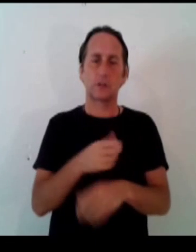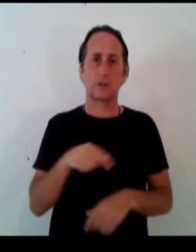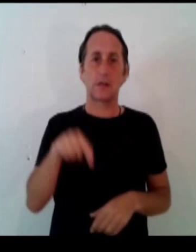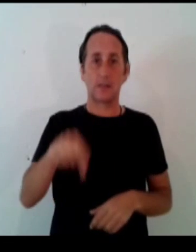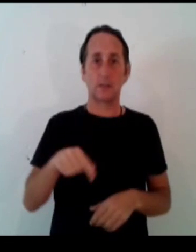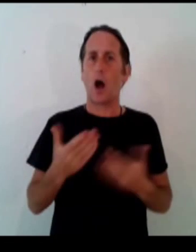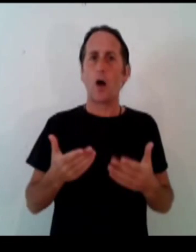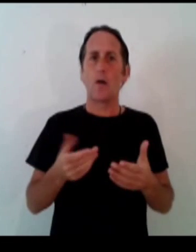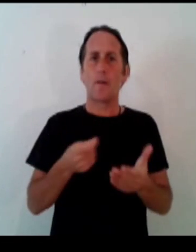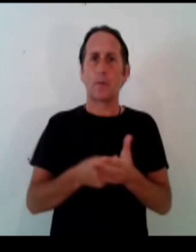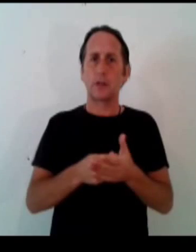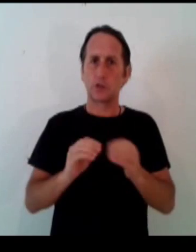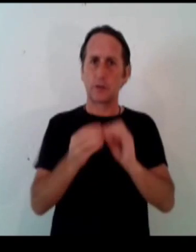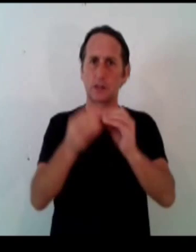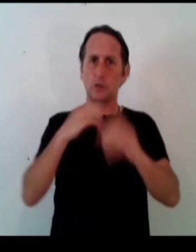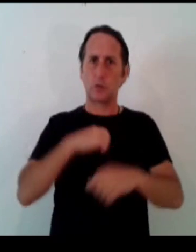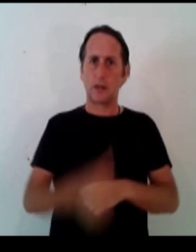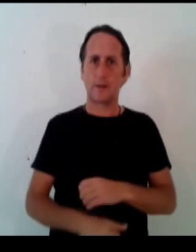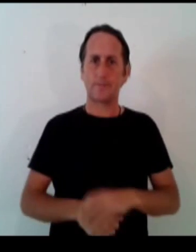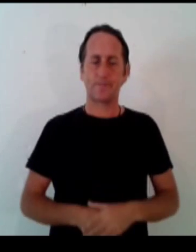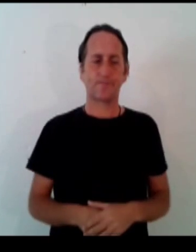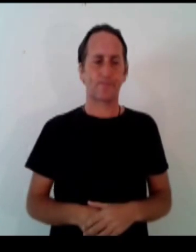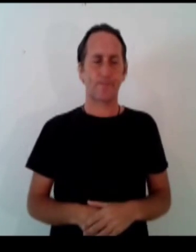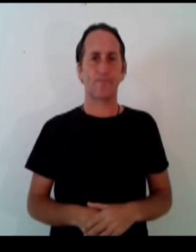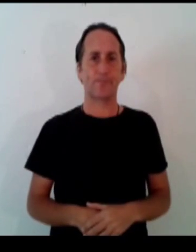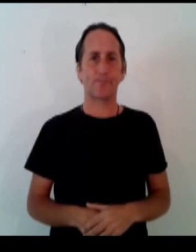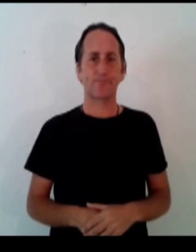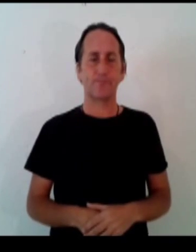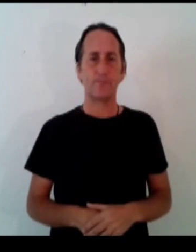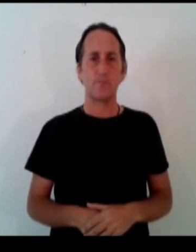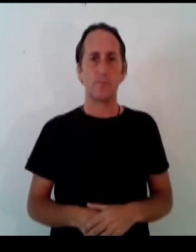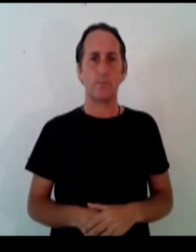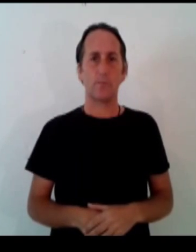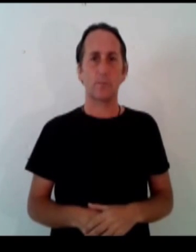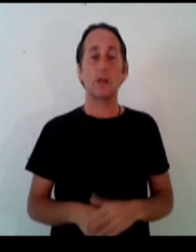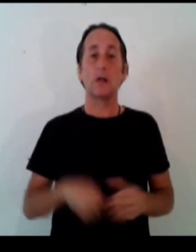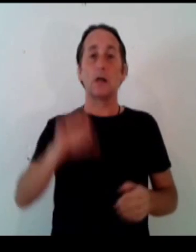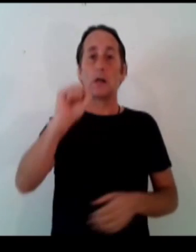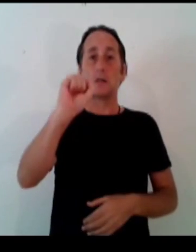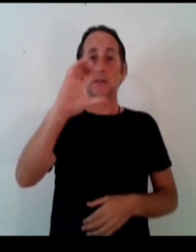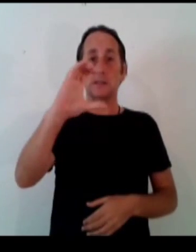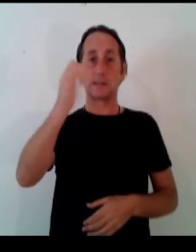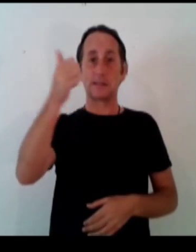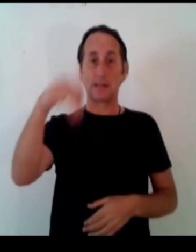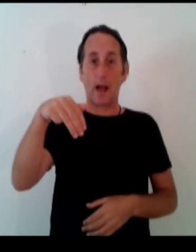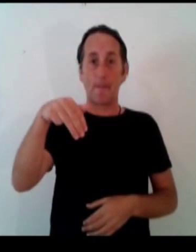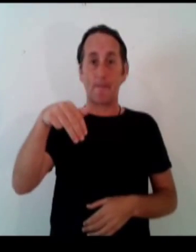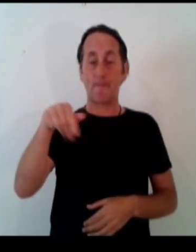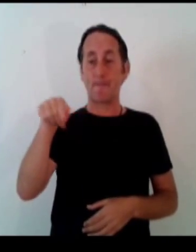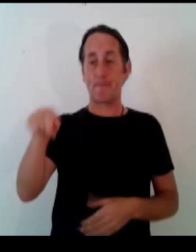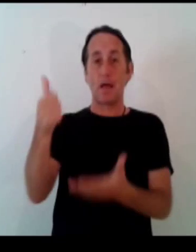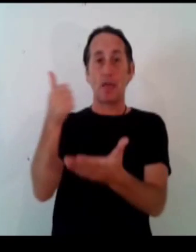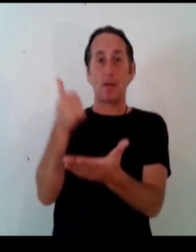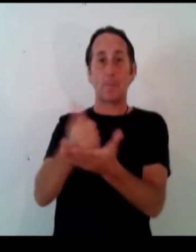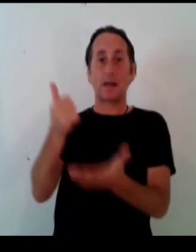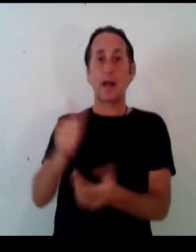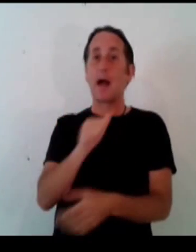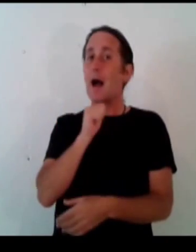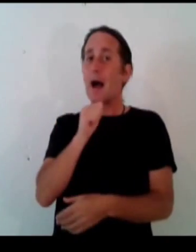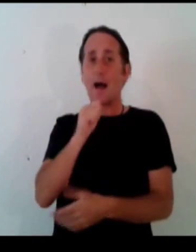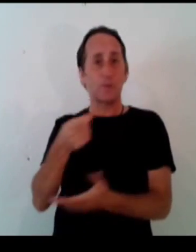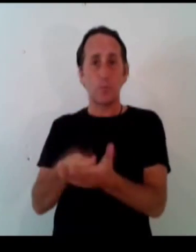now this is how money is created today okay it's um it's a scam where the bank